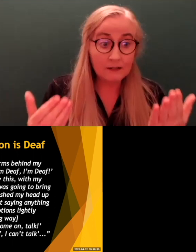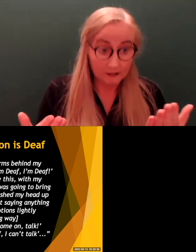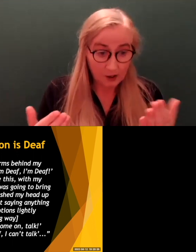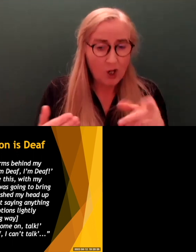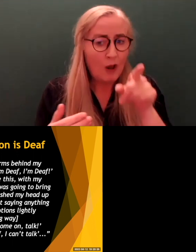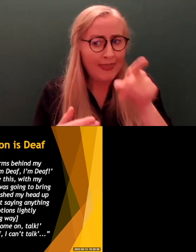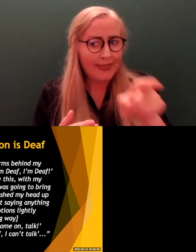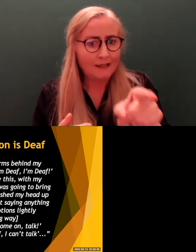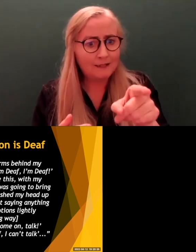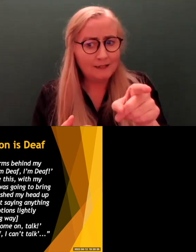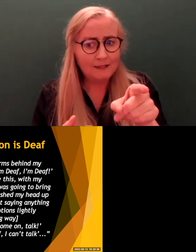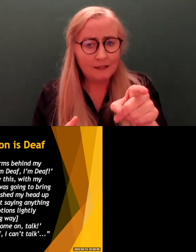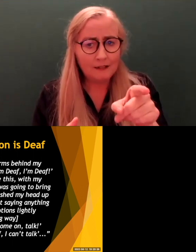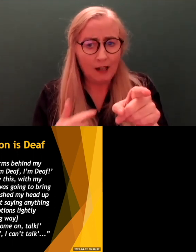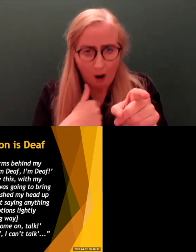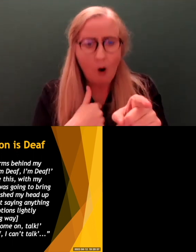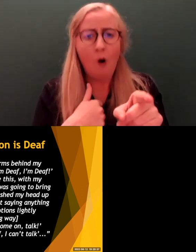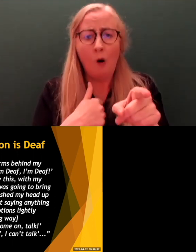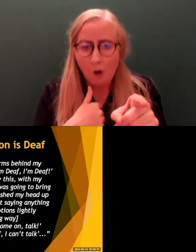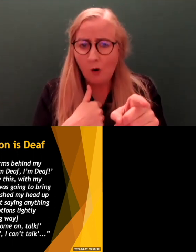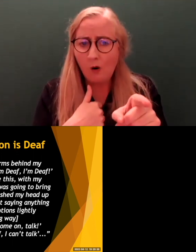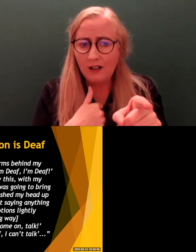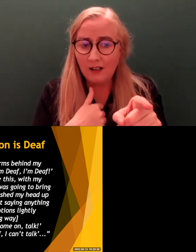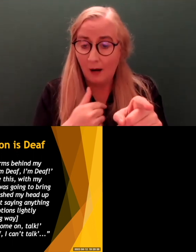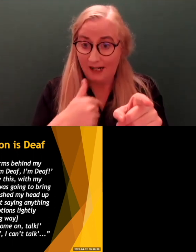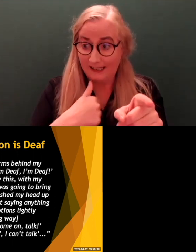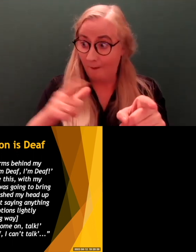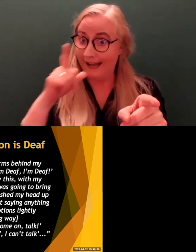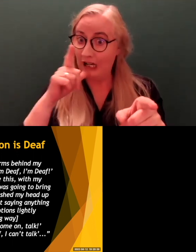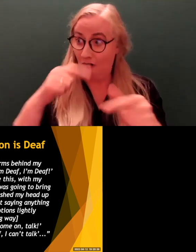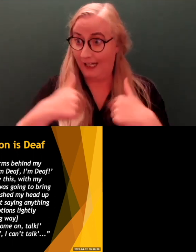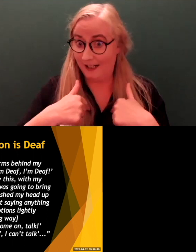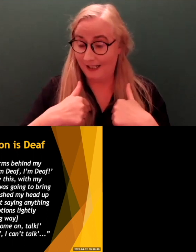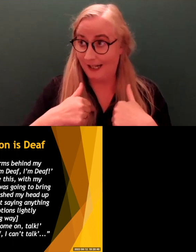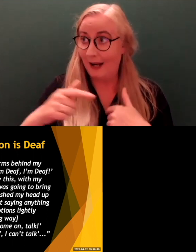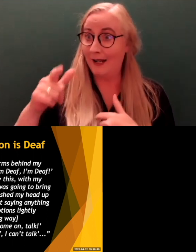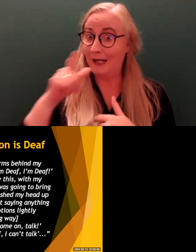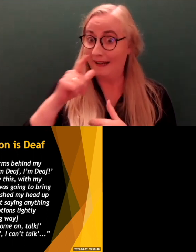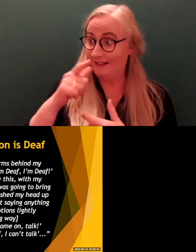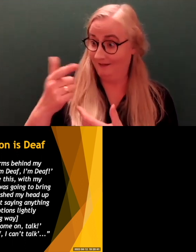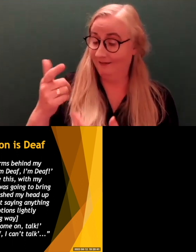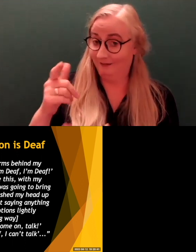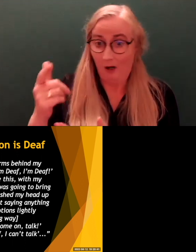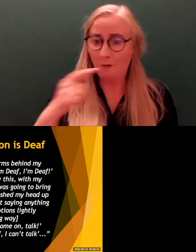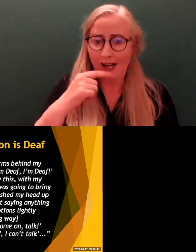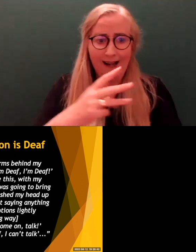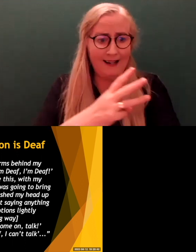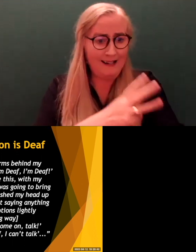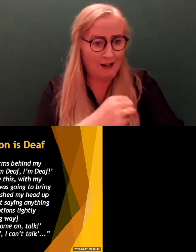really something that stuck out for me, because I'm hearing, I communicate through spoken language. Gurdie, don't gag me. They don't put something over